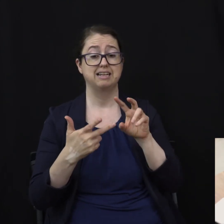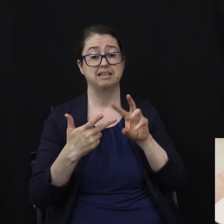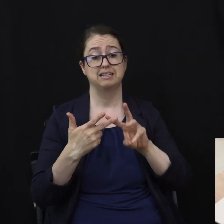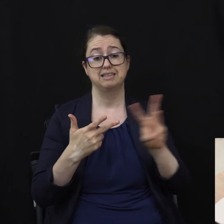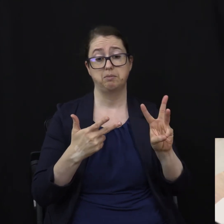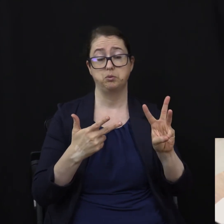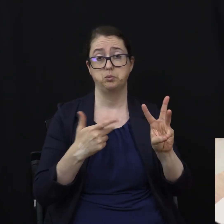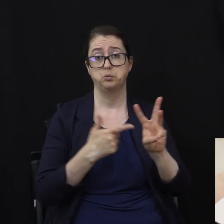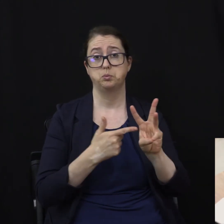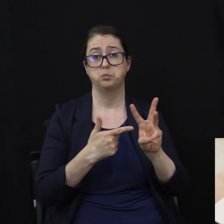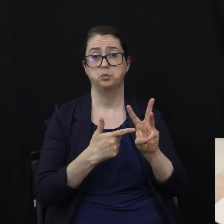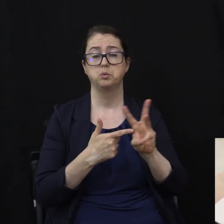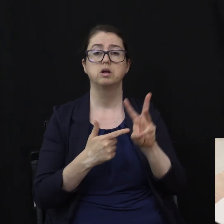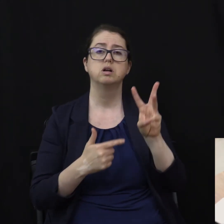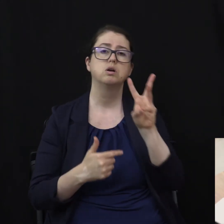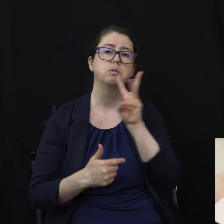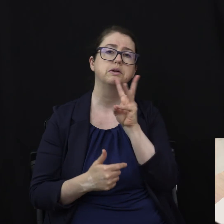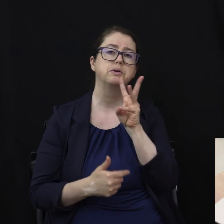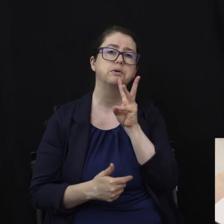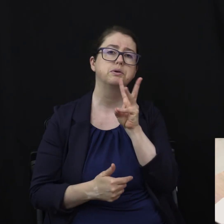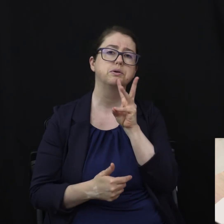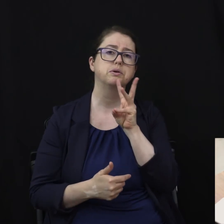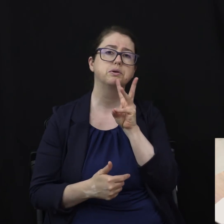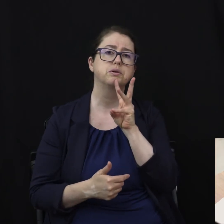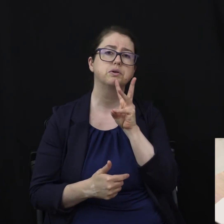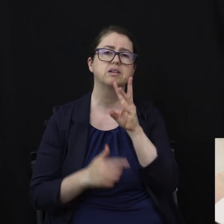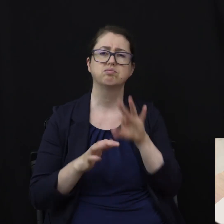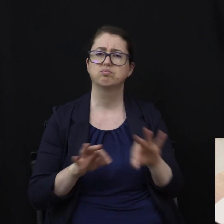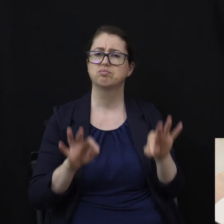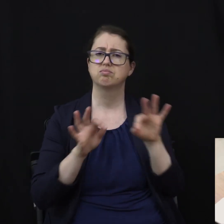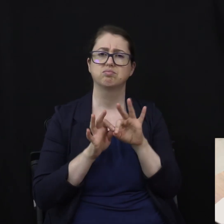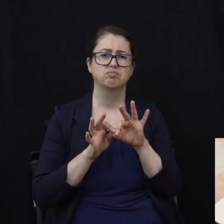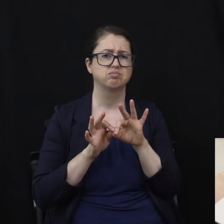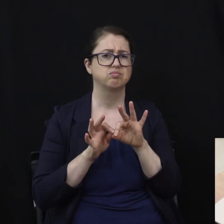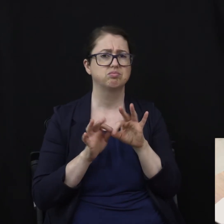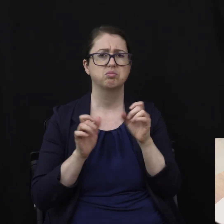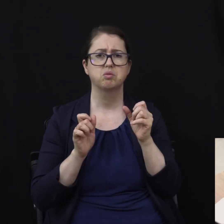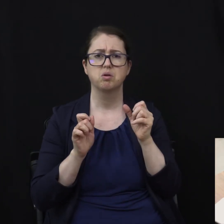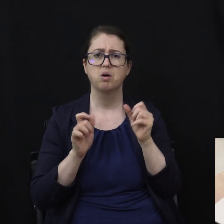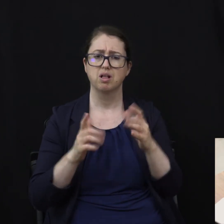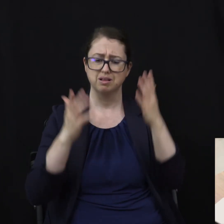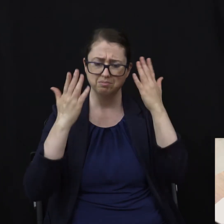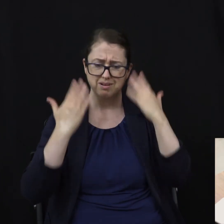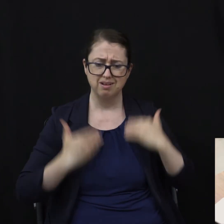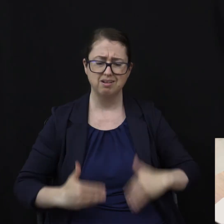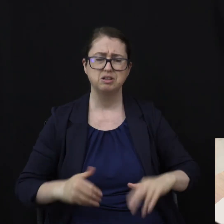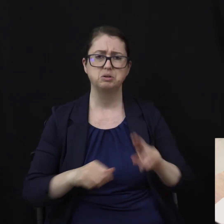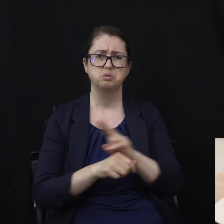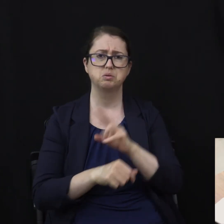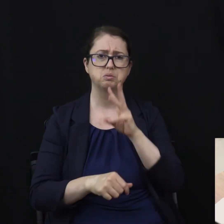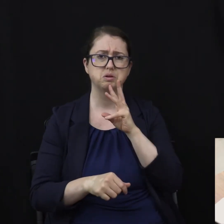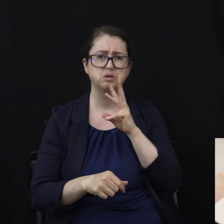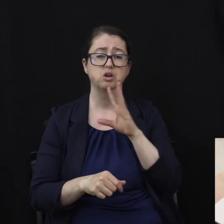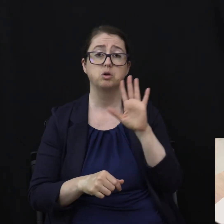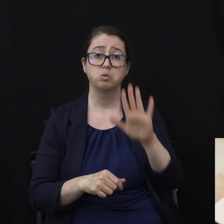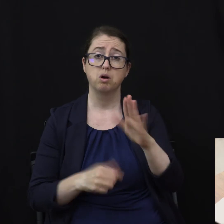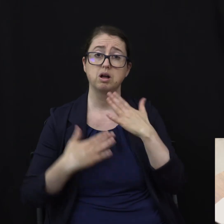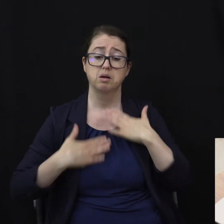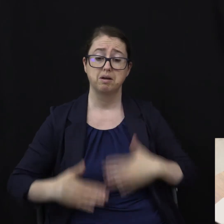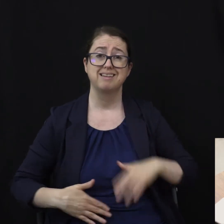Water is the key ingredient used by virtually every area of our bodies. Your body is 75% water and your brain